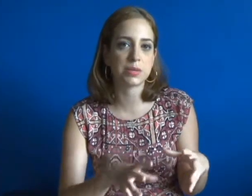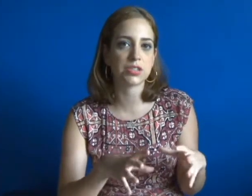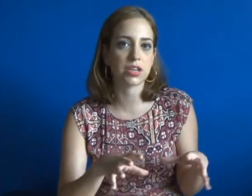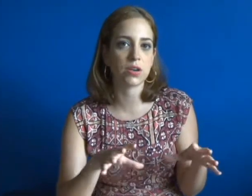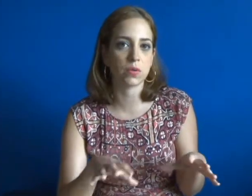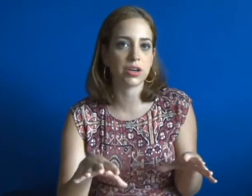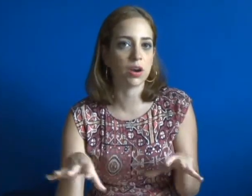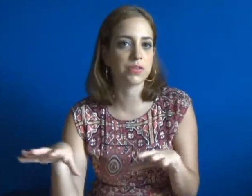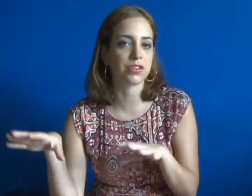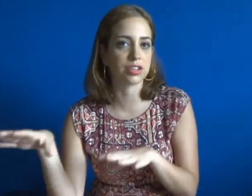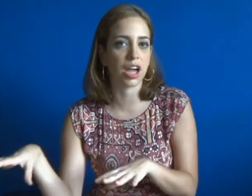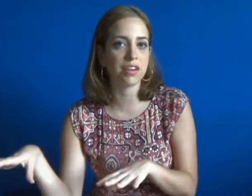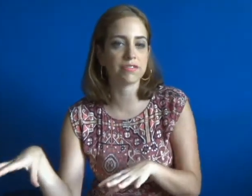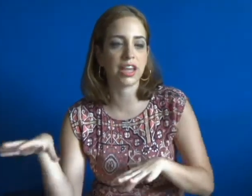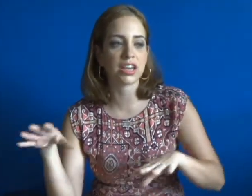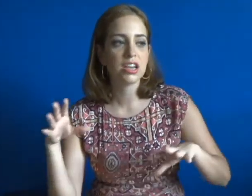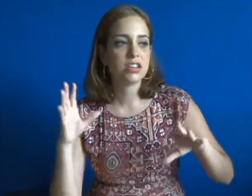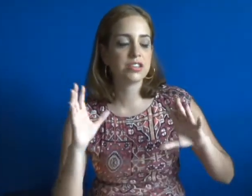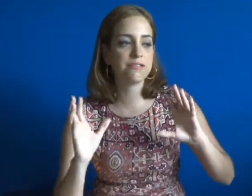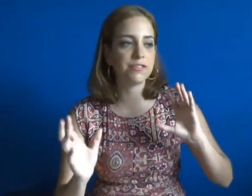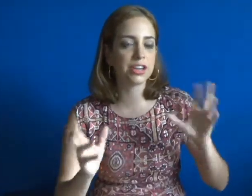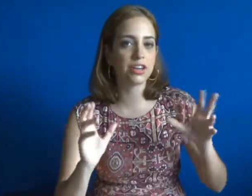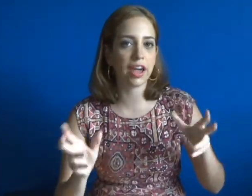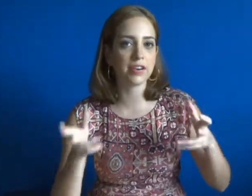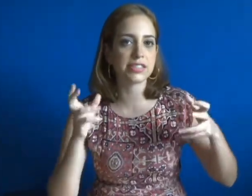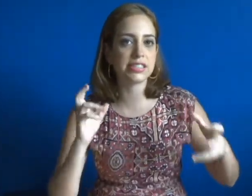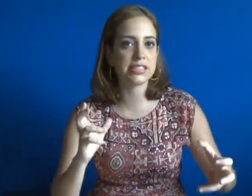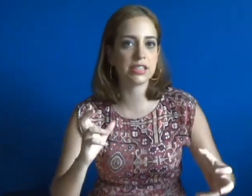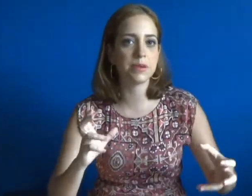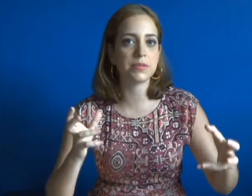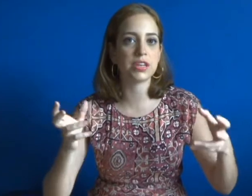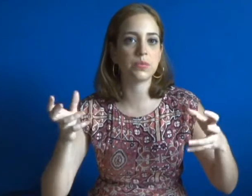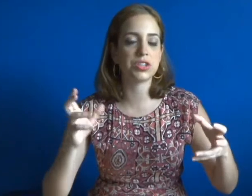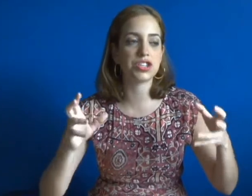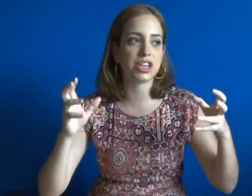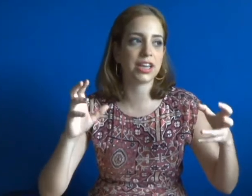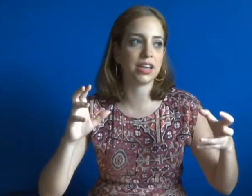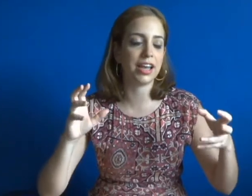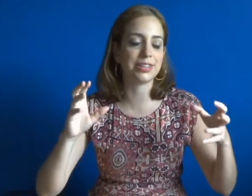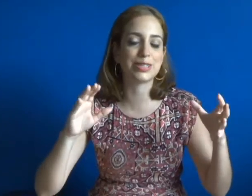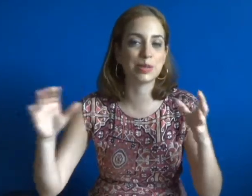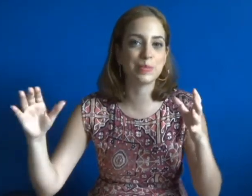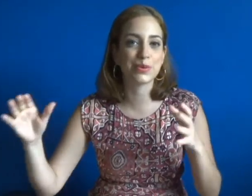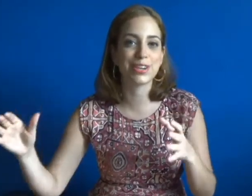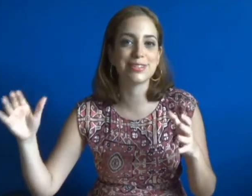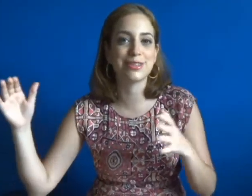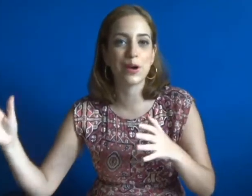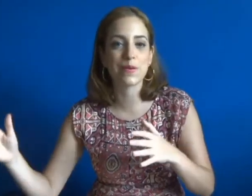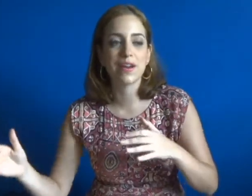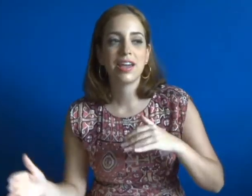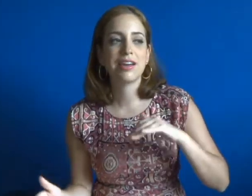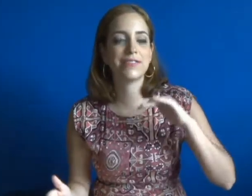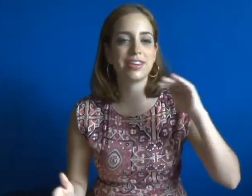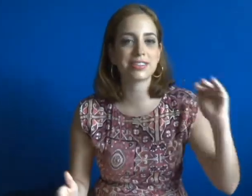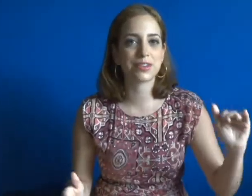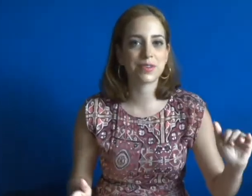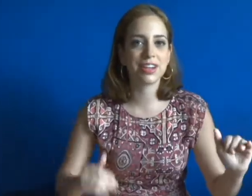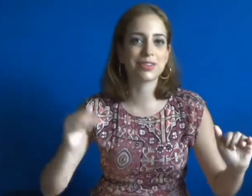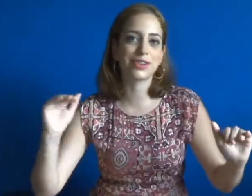she keeps going on with her life. Like, she figured out a system in which she can at some point know if things are real